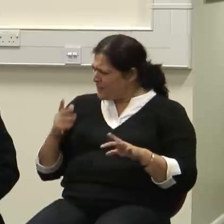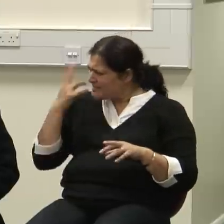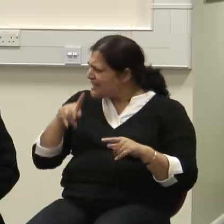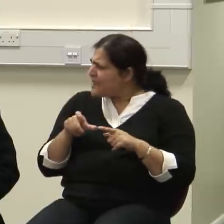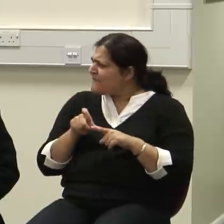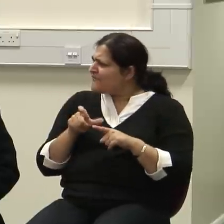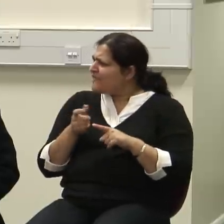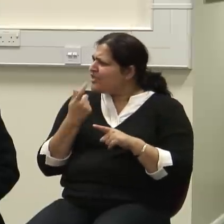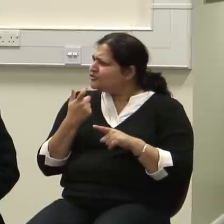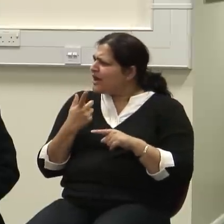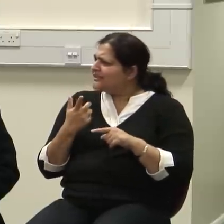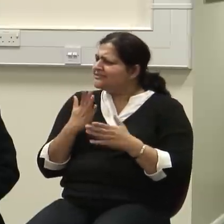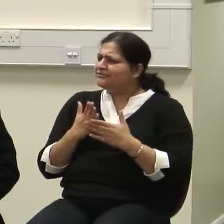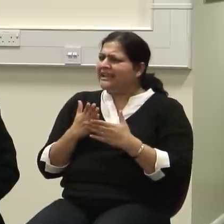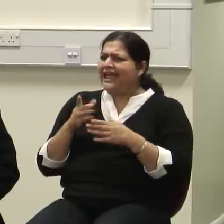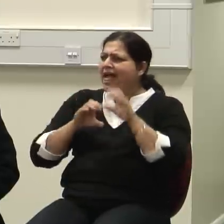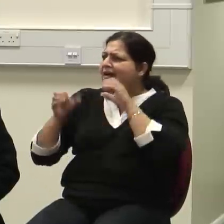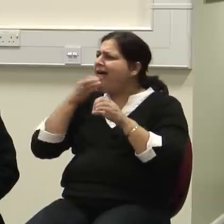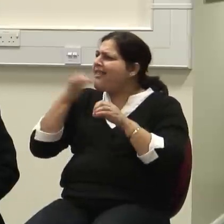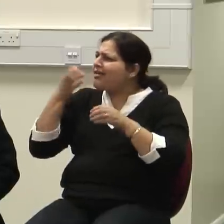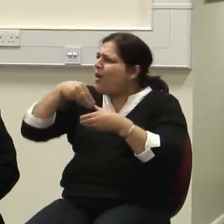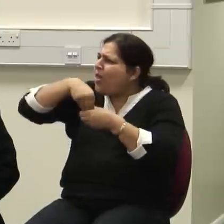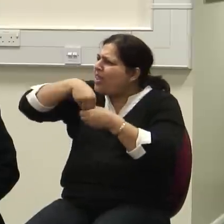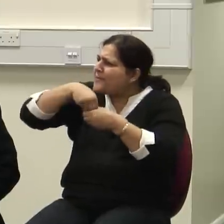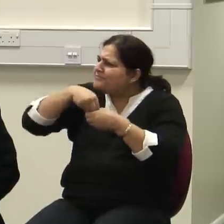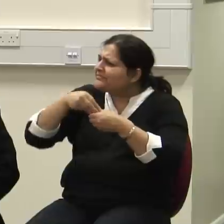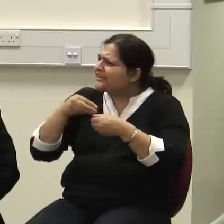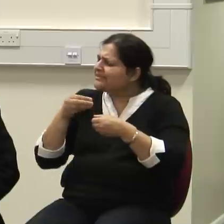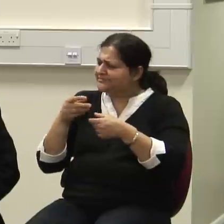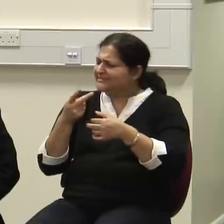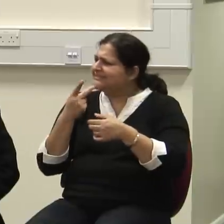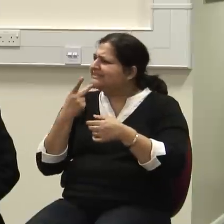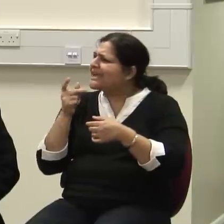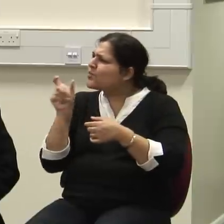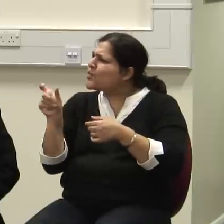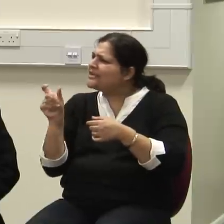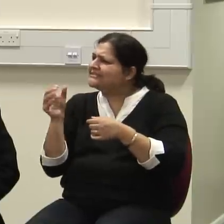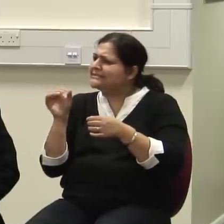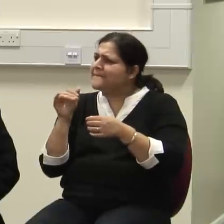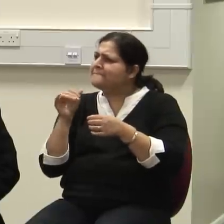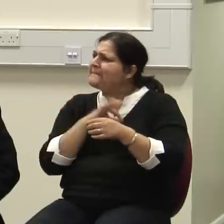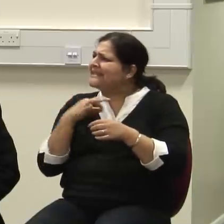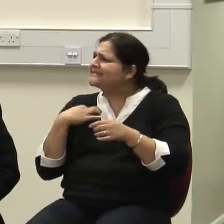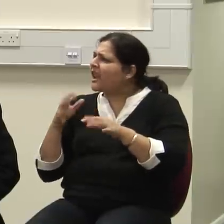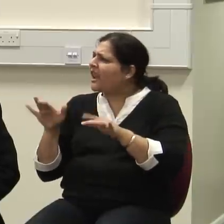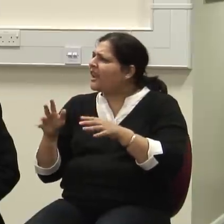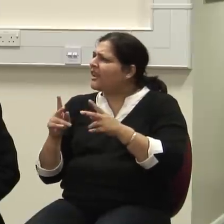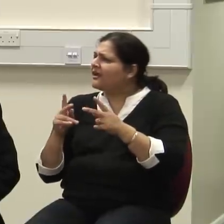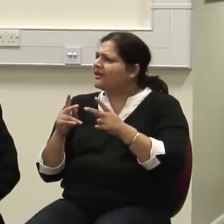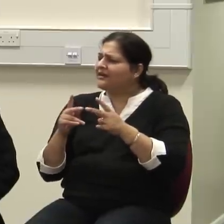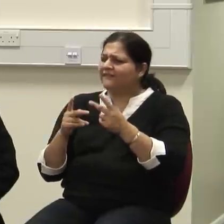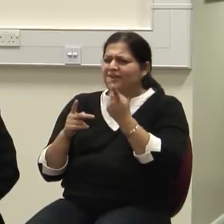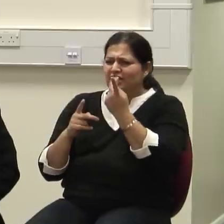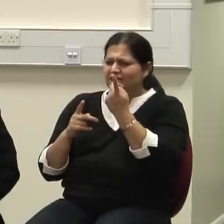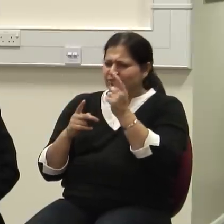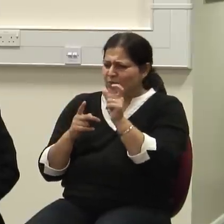medicine is the second word. I can't think of the proper word. It will